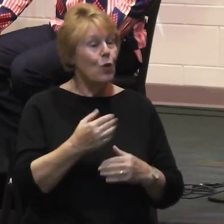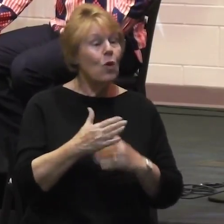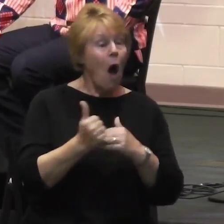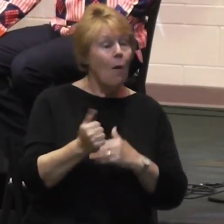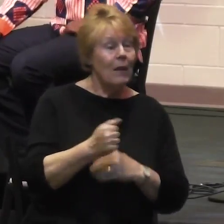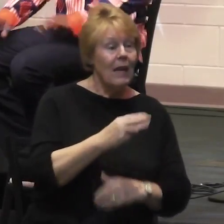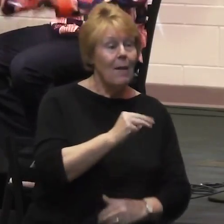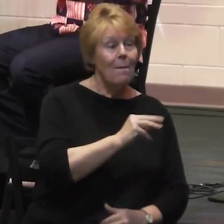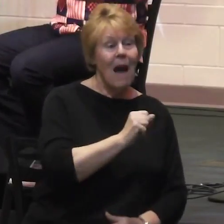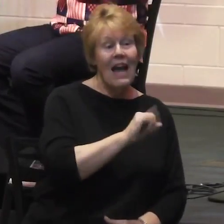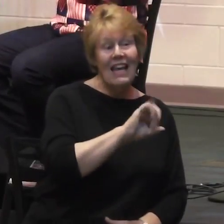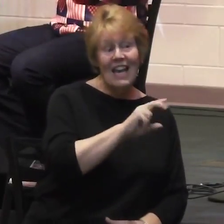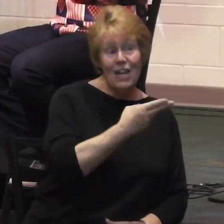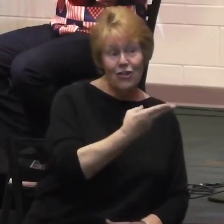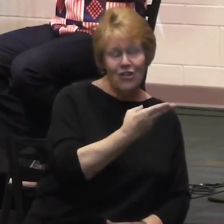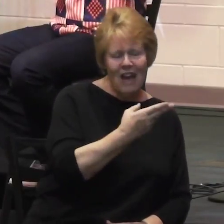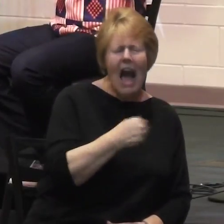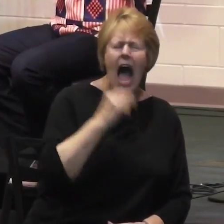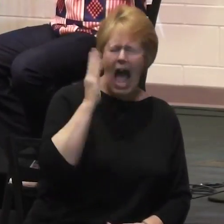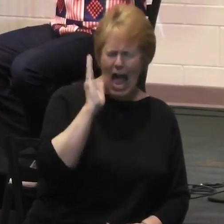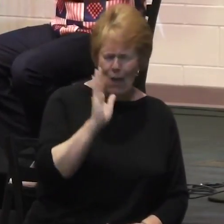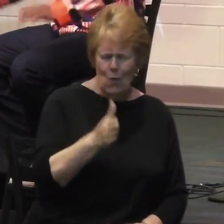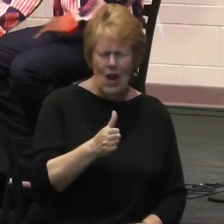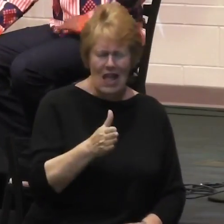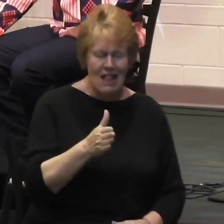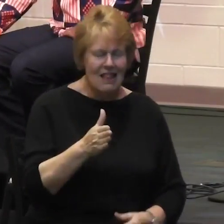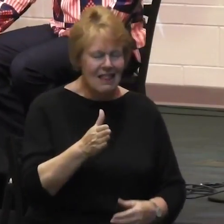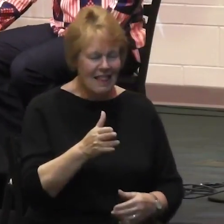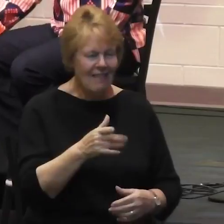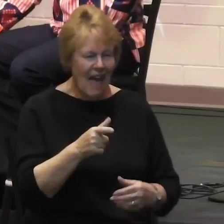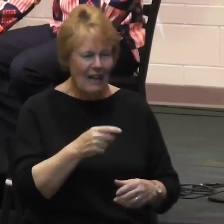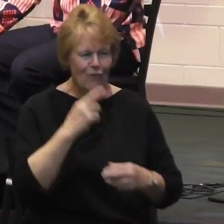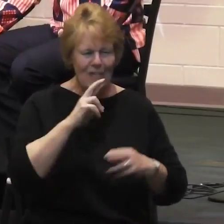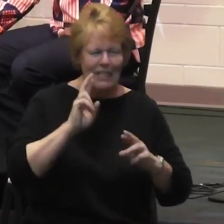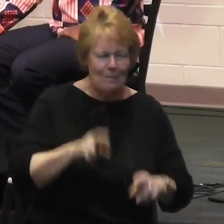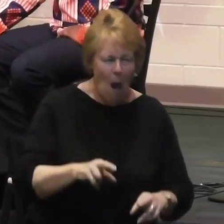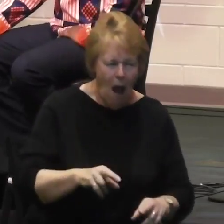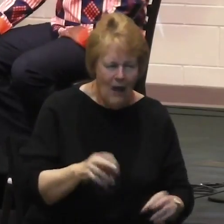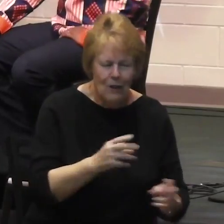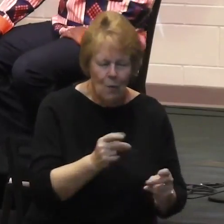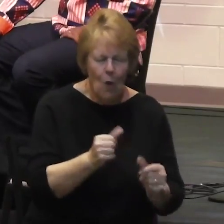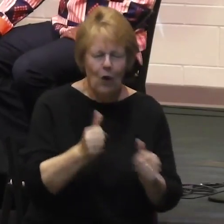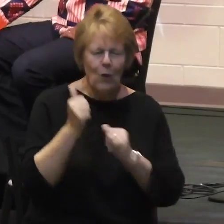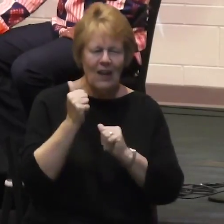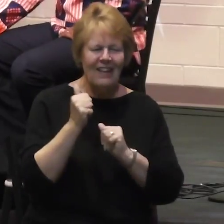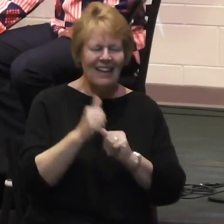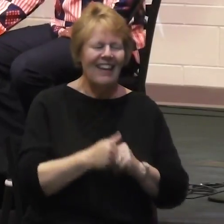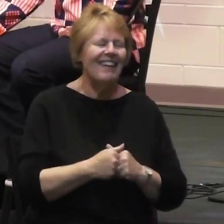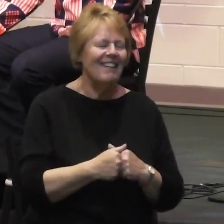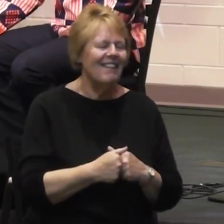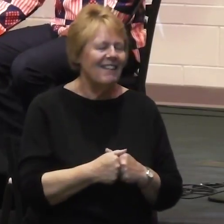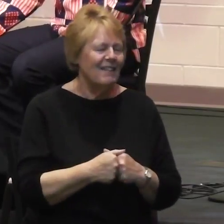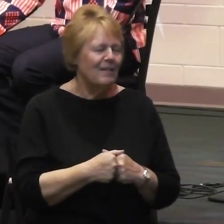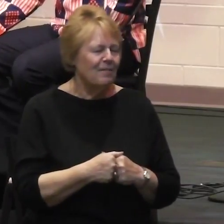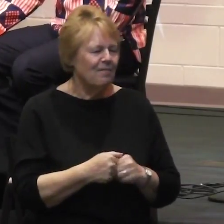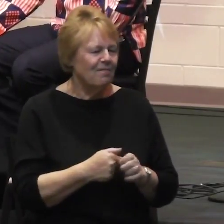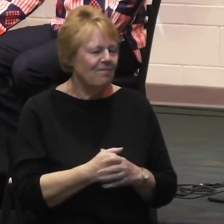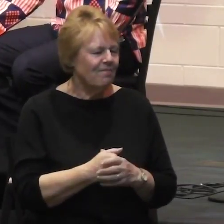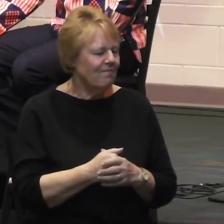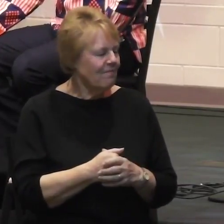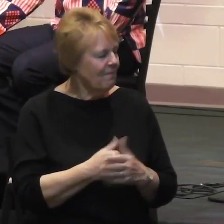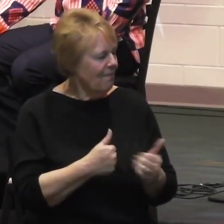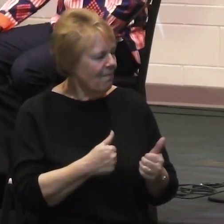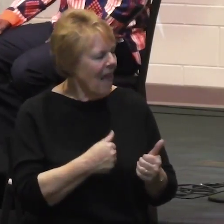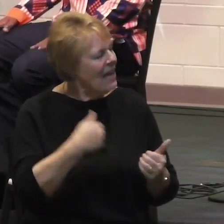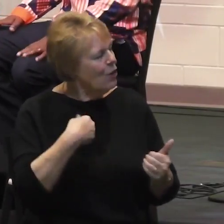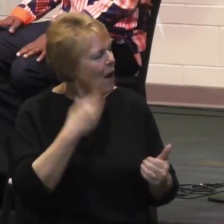quicker. So, if it's an emergency, call me Maesh. I will react faster than if you call me anything else. Yeah. And you have a